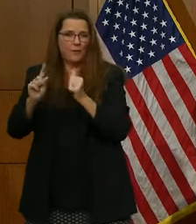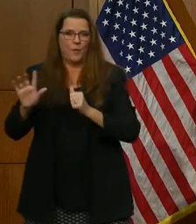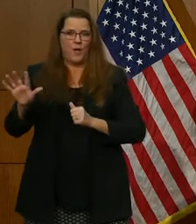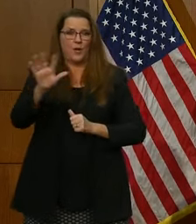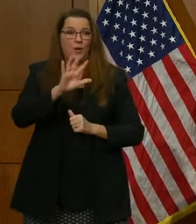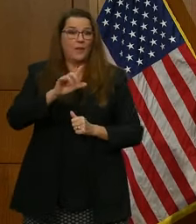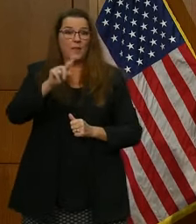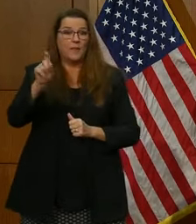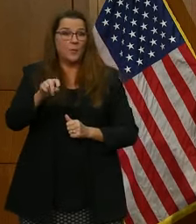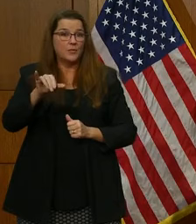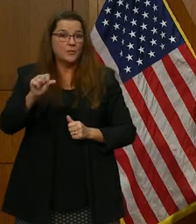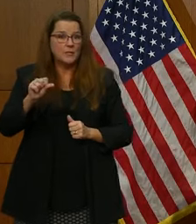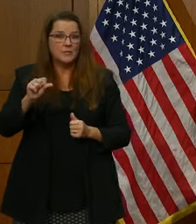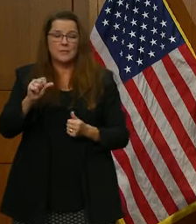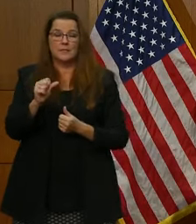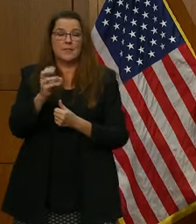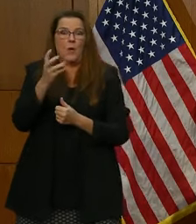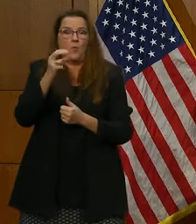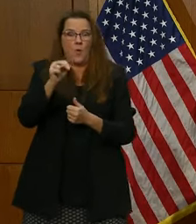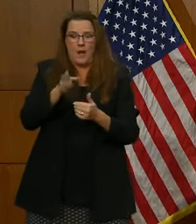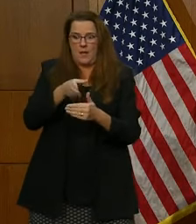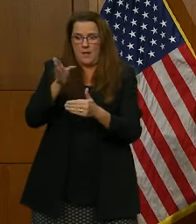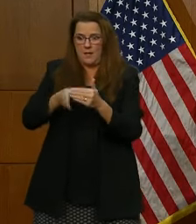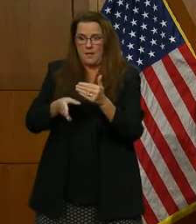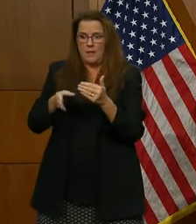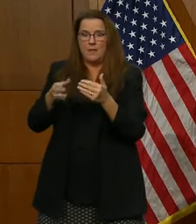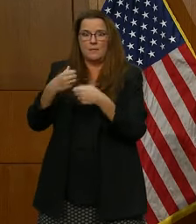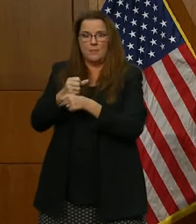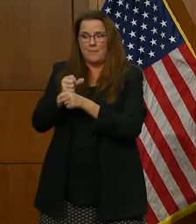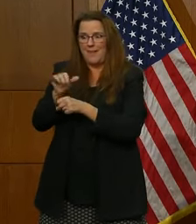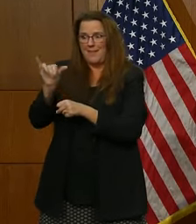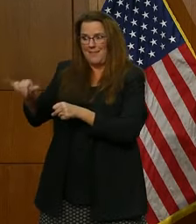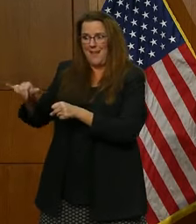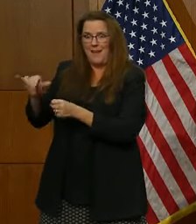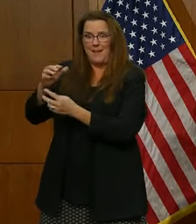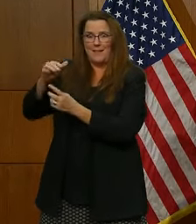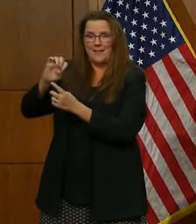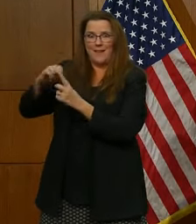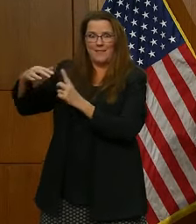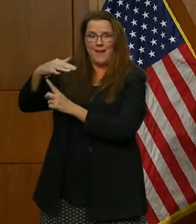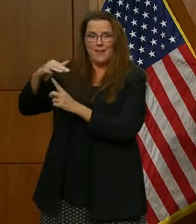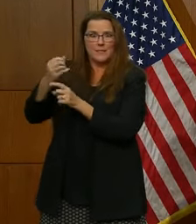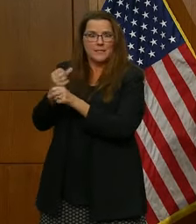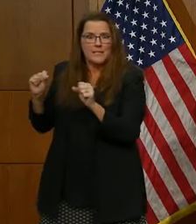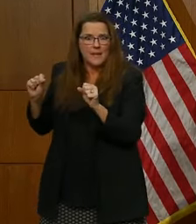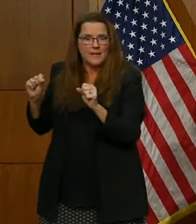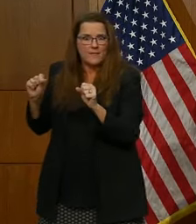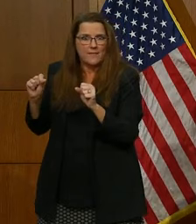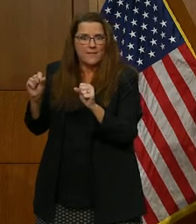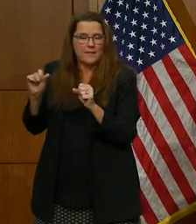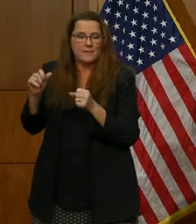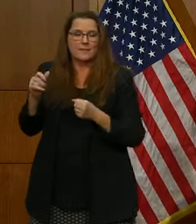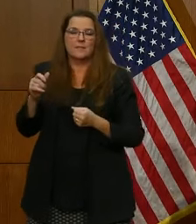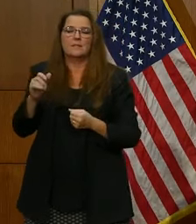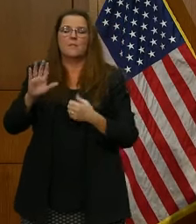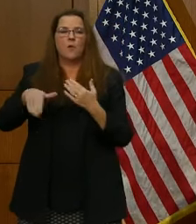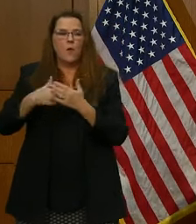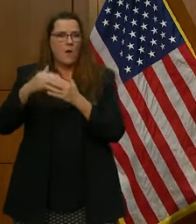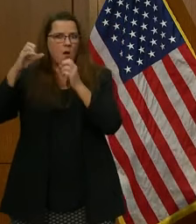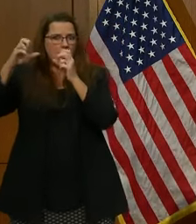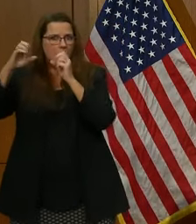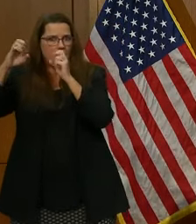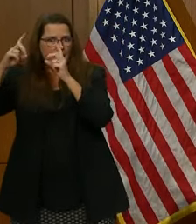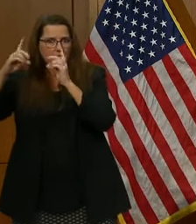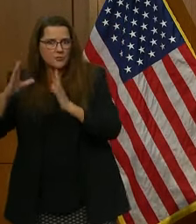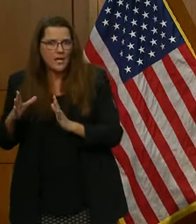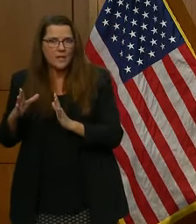we have completed the action to make in-person learning safe? We get all of our educators vaccinated and put